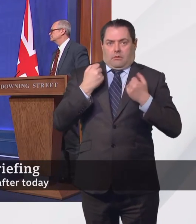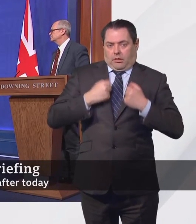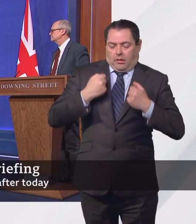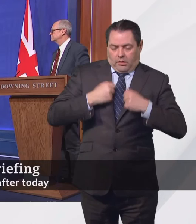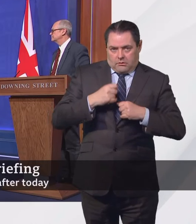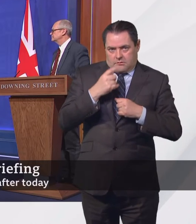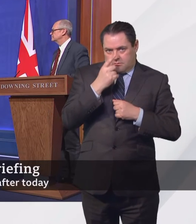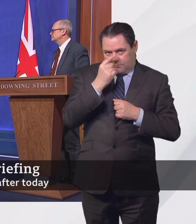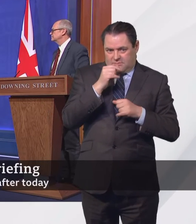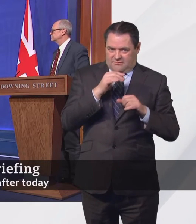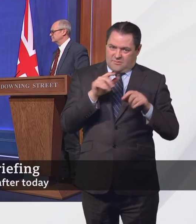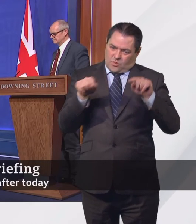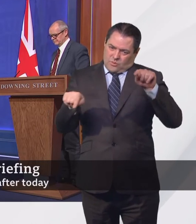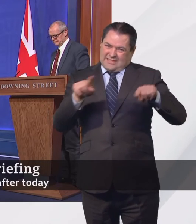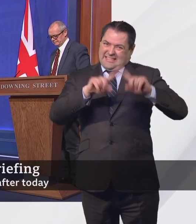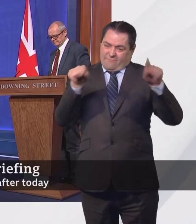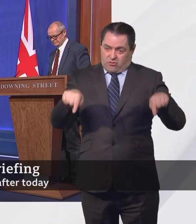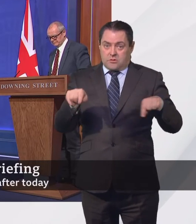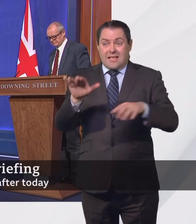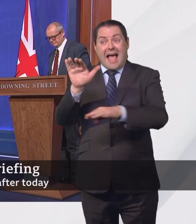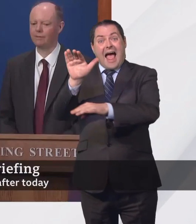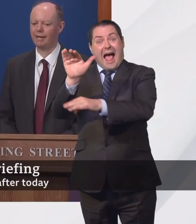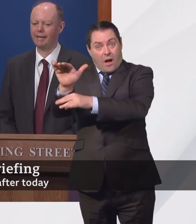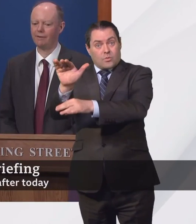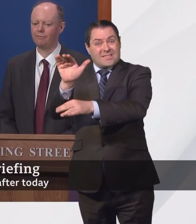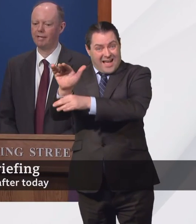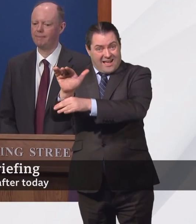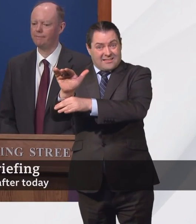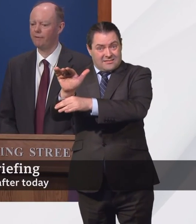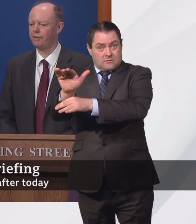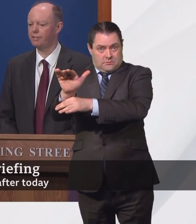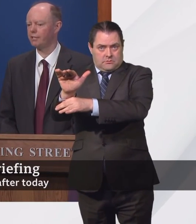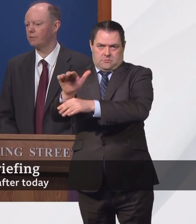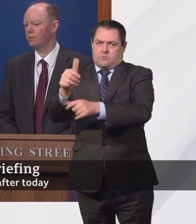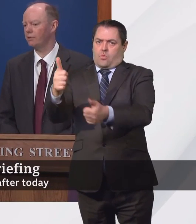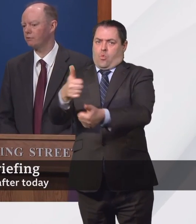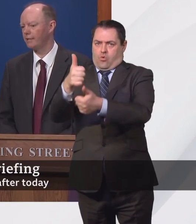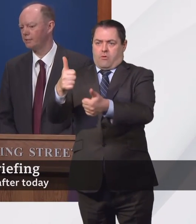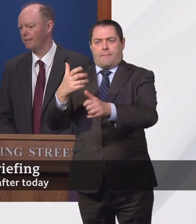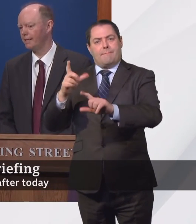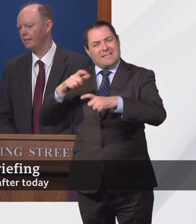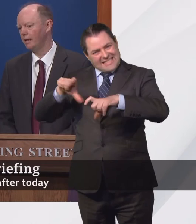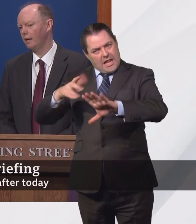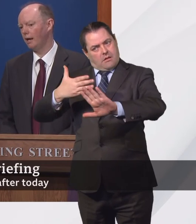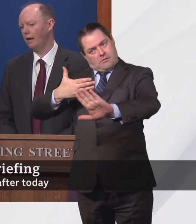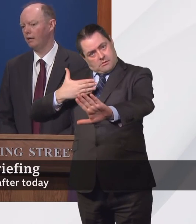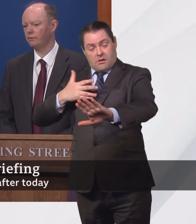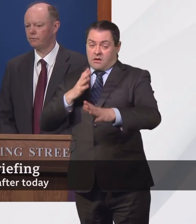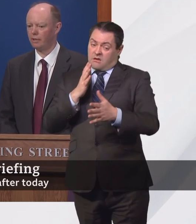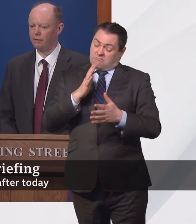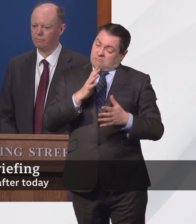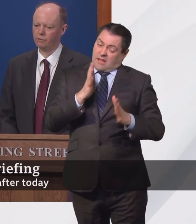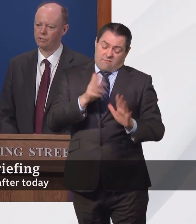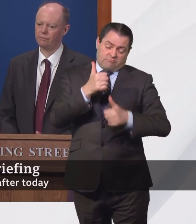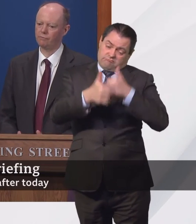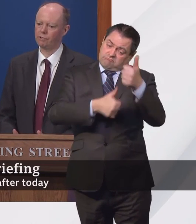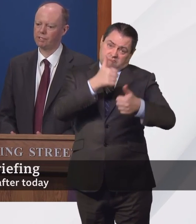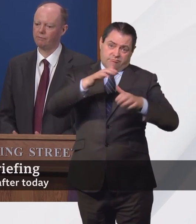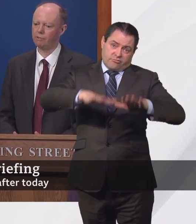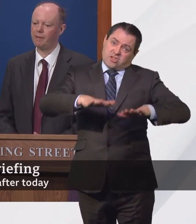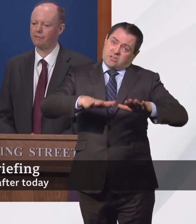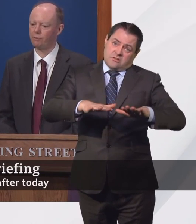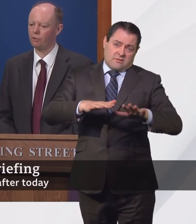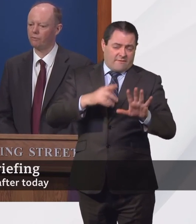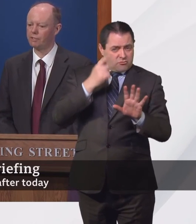entire COVID pandemic in the UK have really been very sensible and incredibly sort of